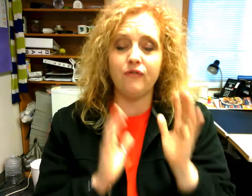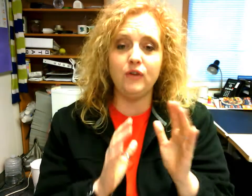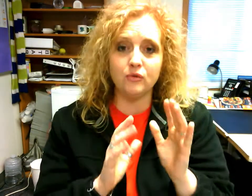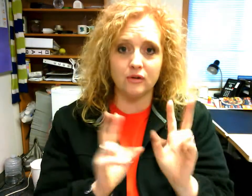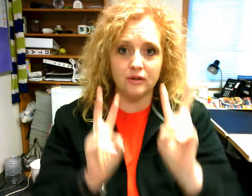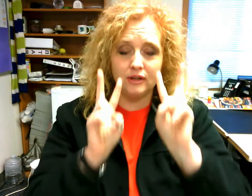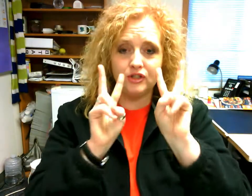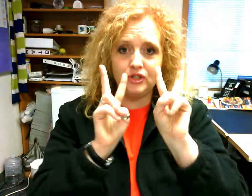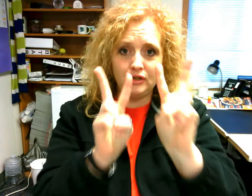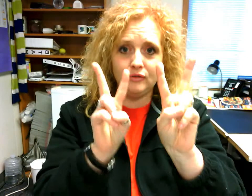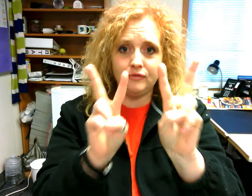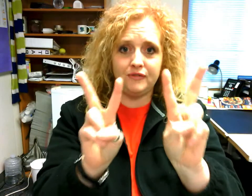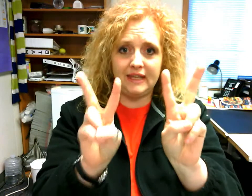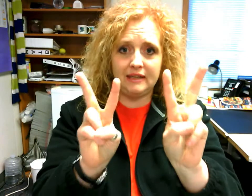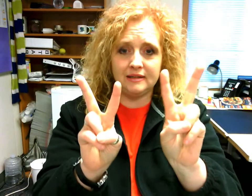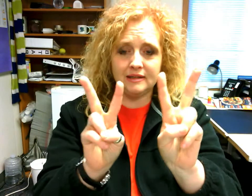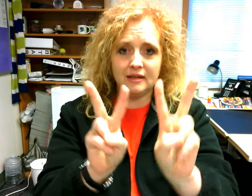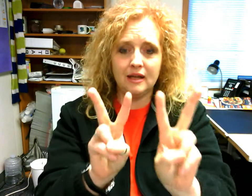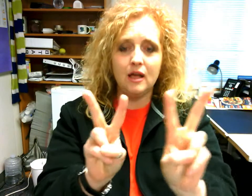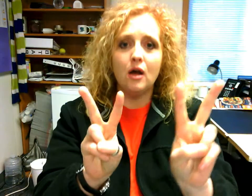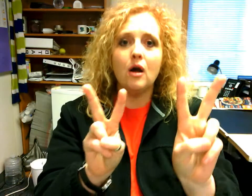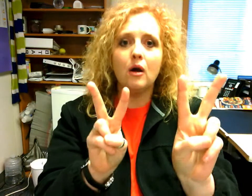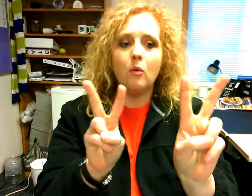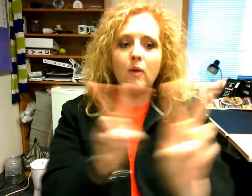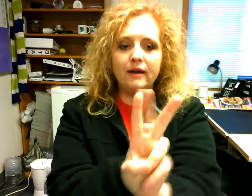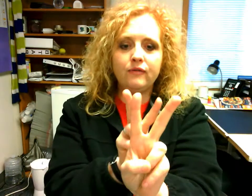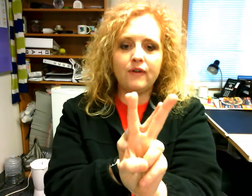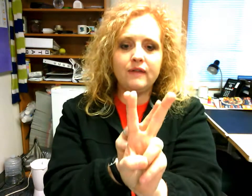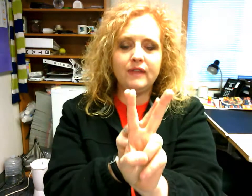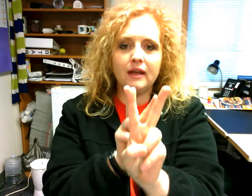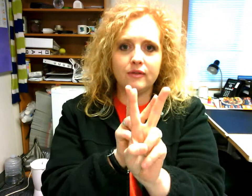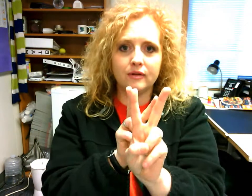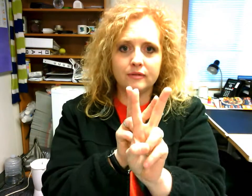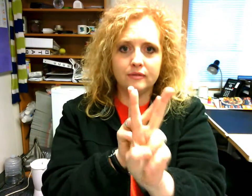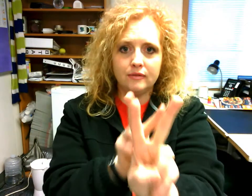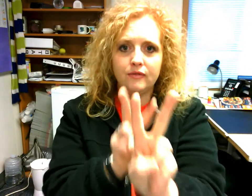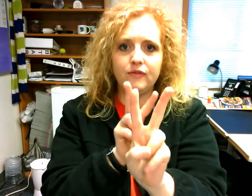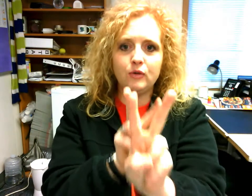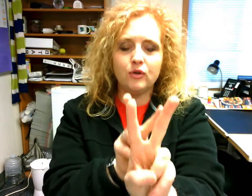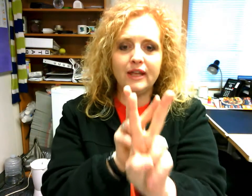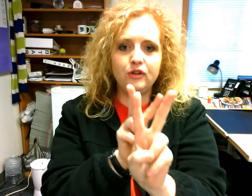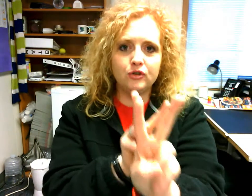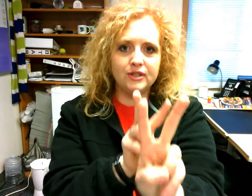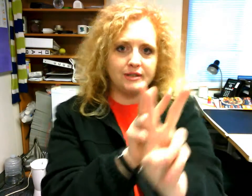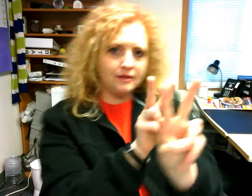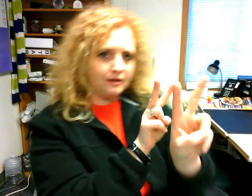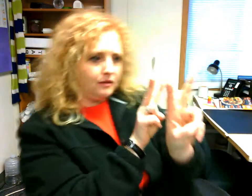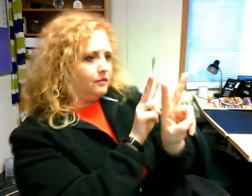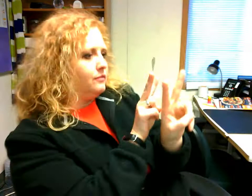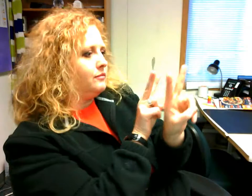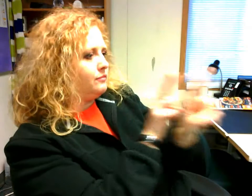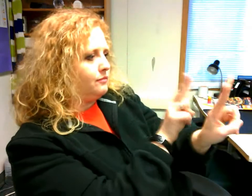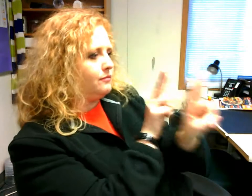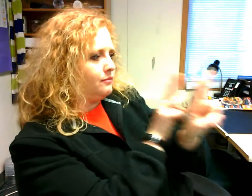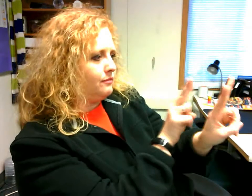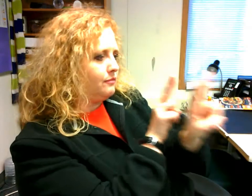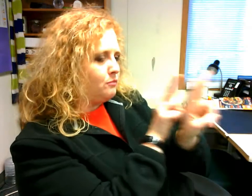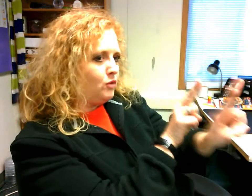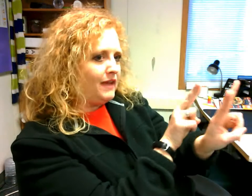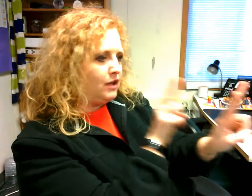funeral it's two v's one in front of the other funeral and you're just uh moving it